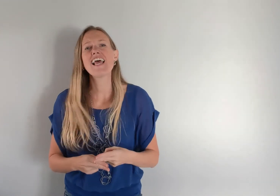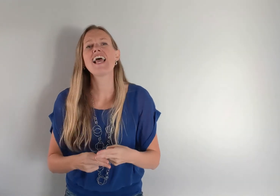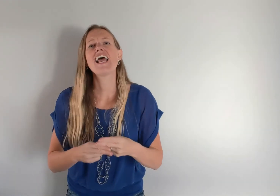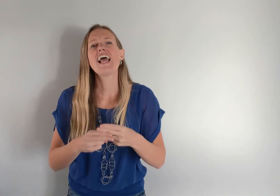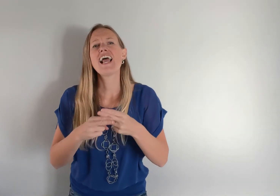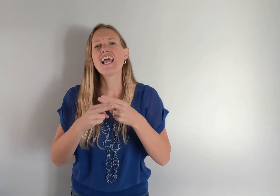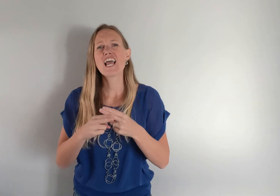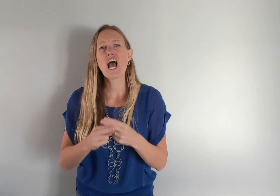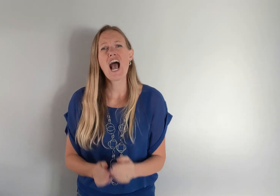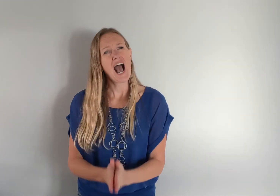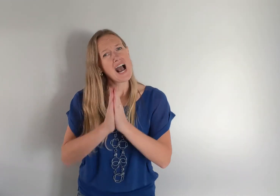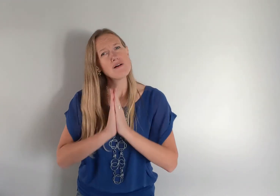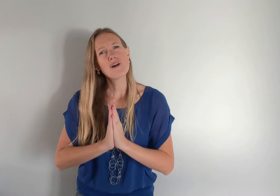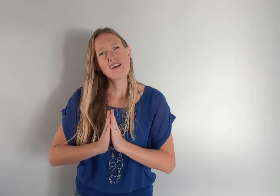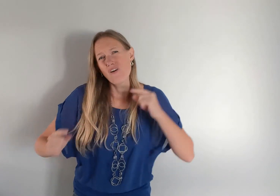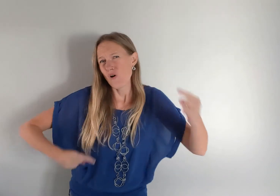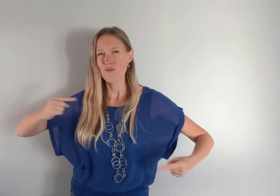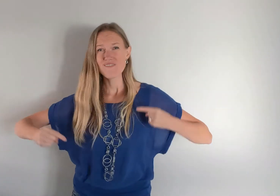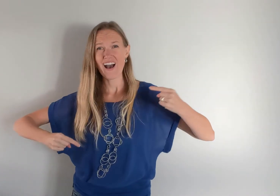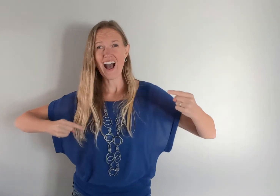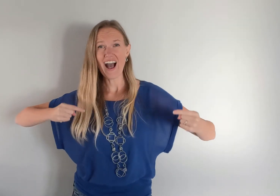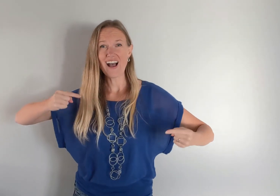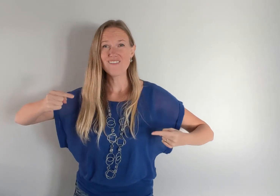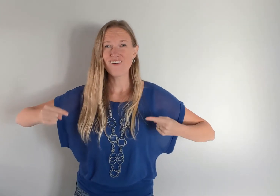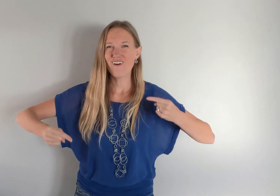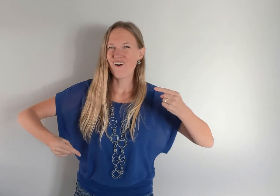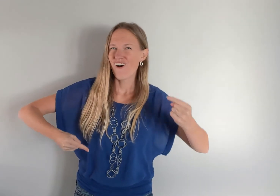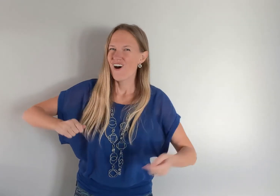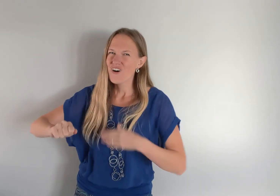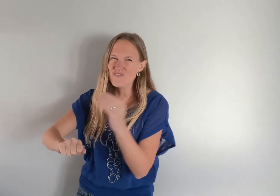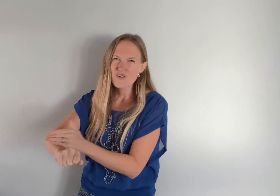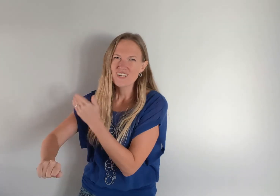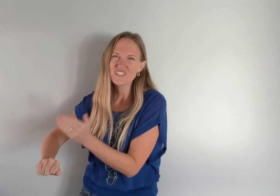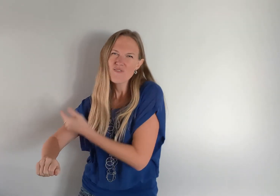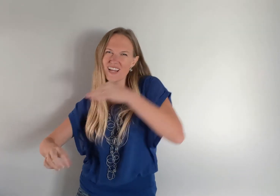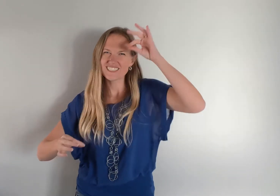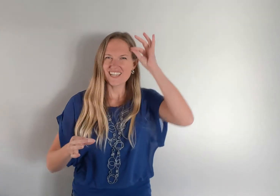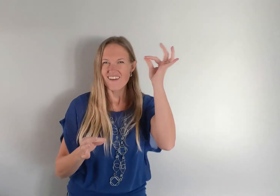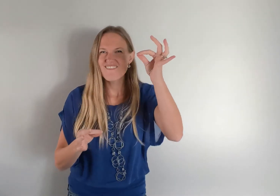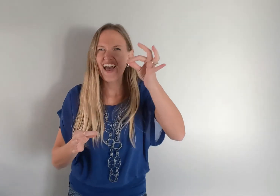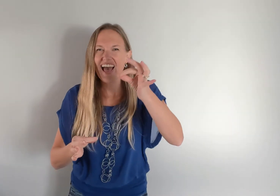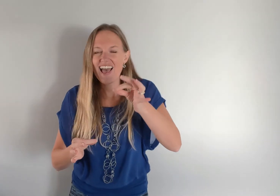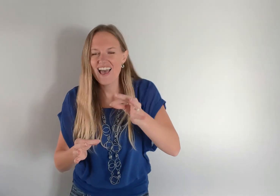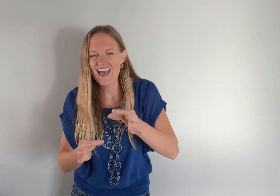name I pray for revival I restoration of faith